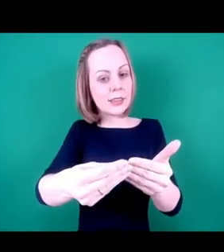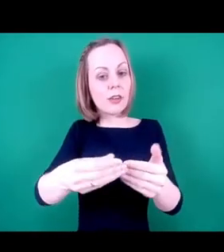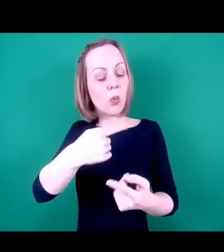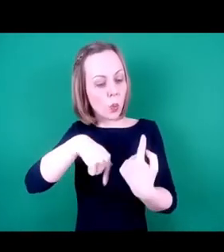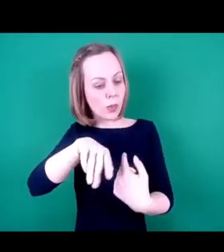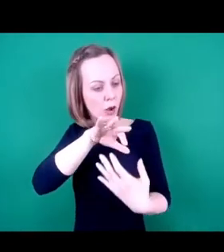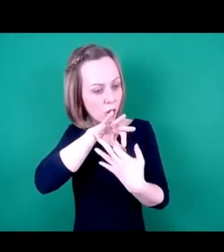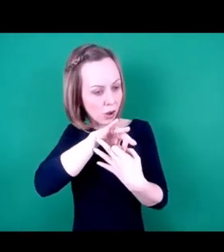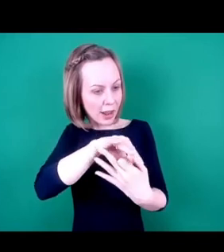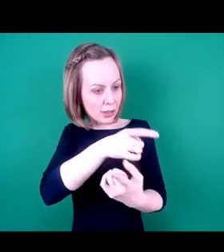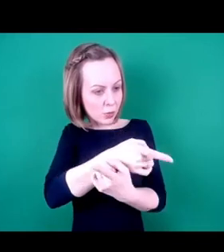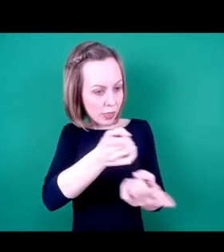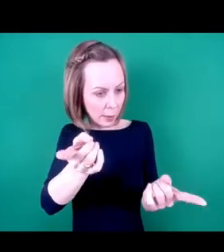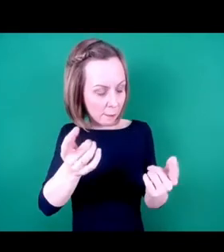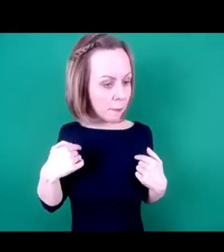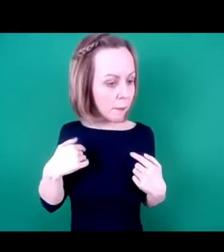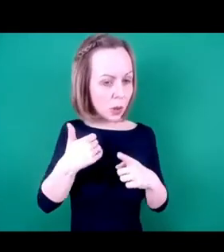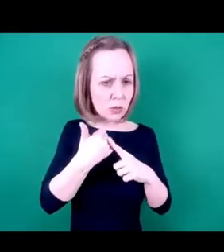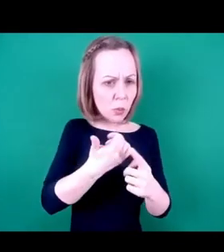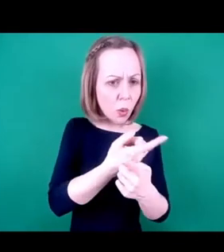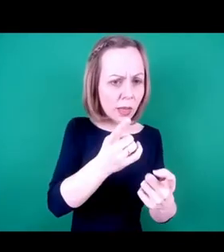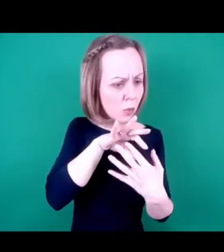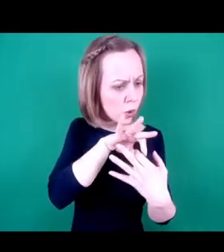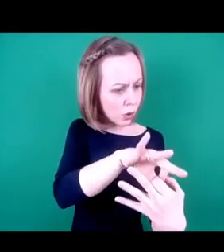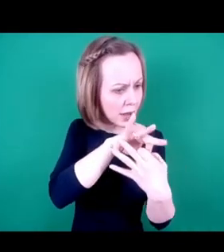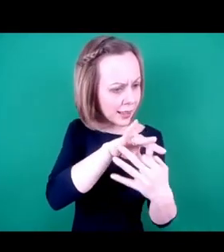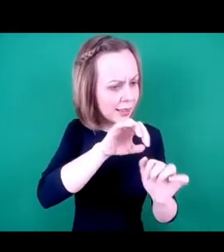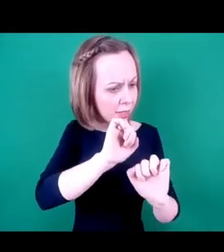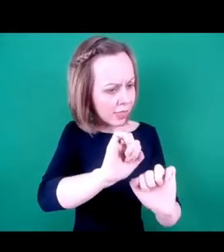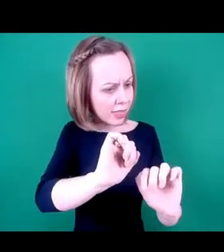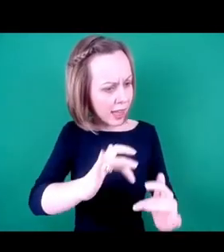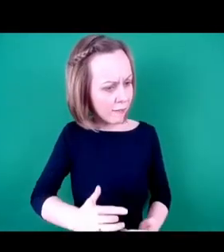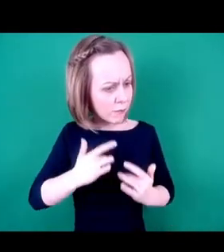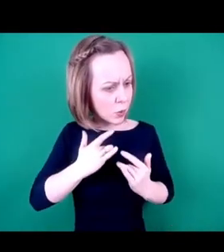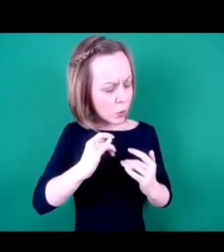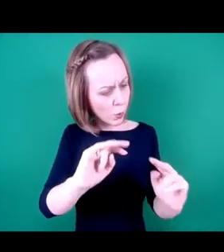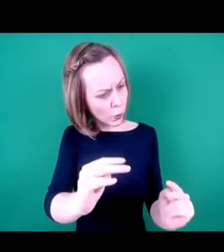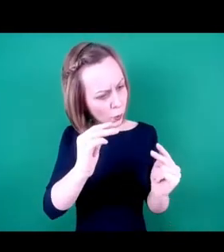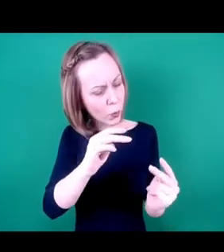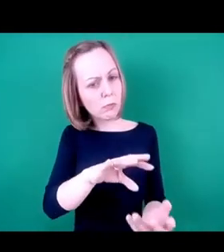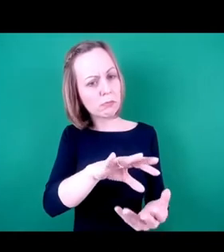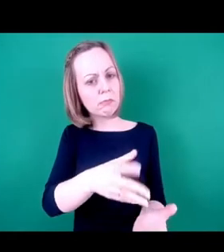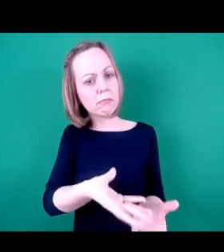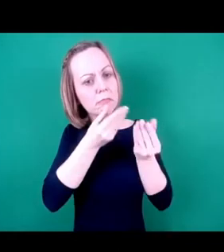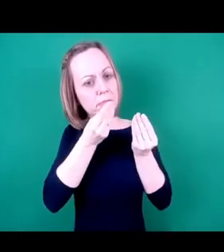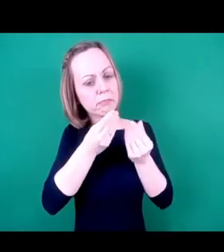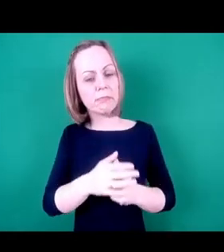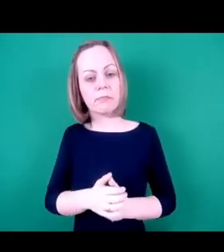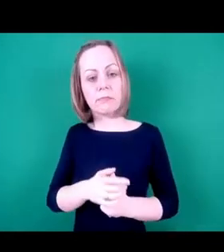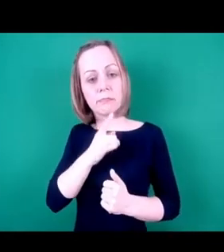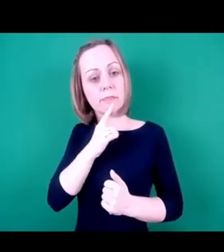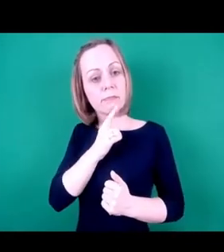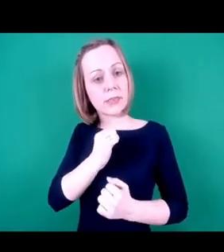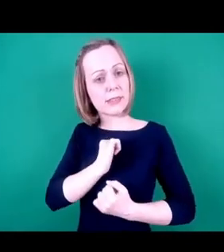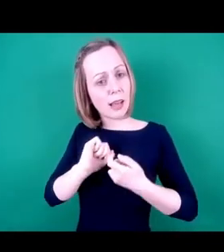to the voices of those that we support is at the very heart of what we do. We remain ambitious